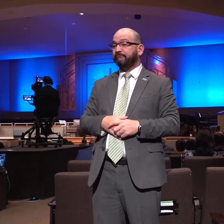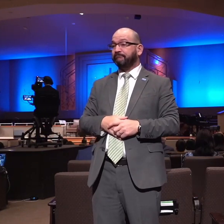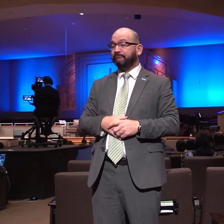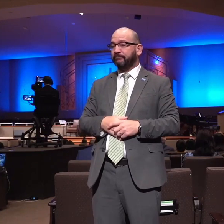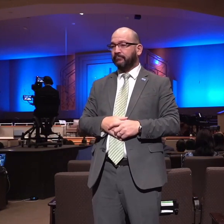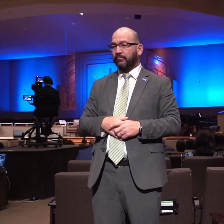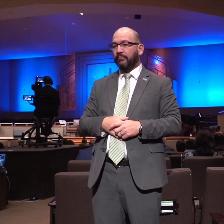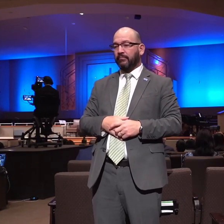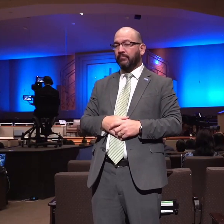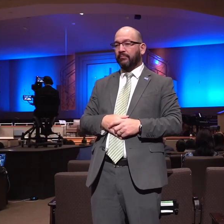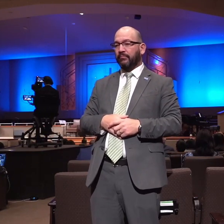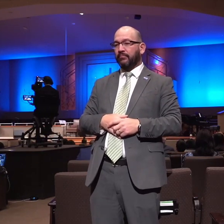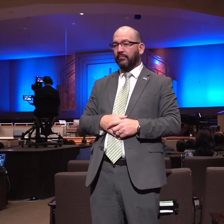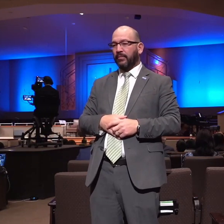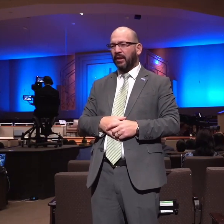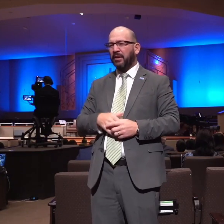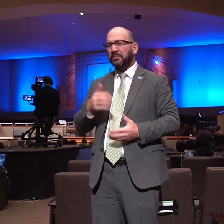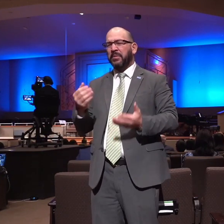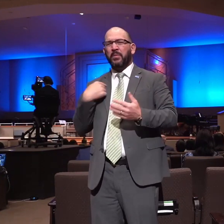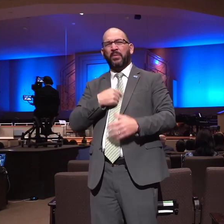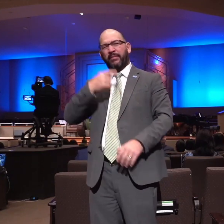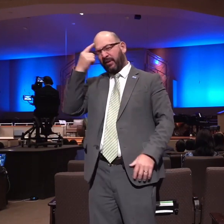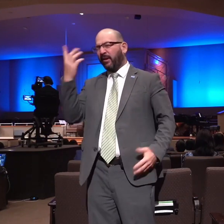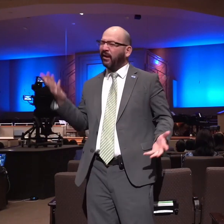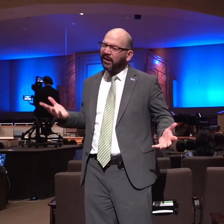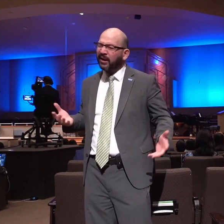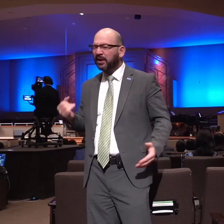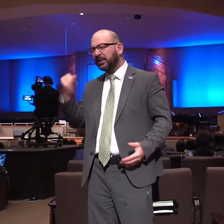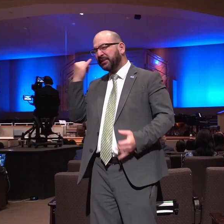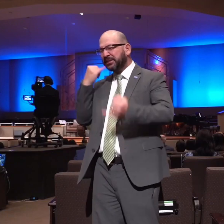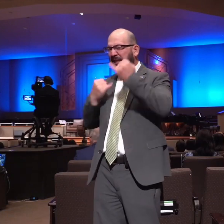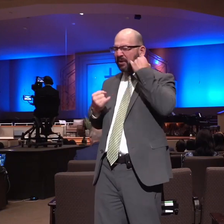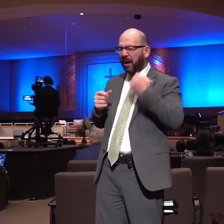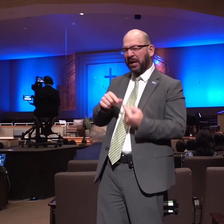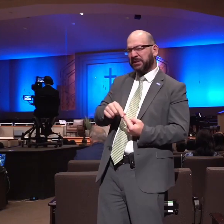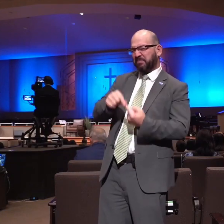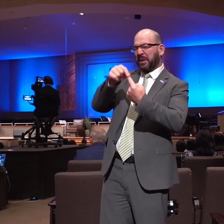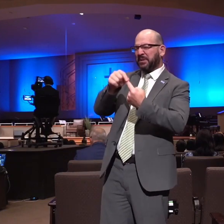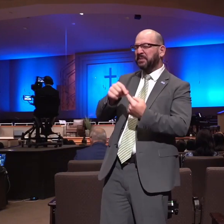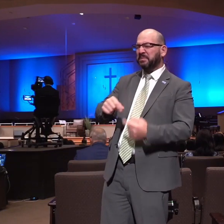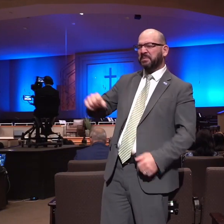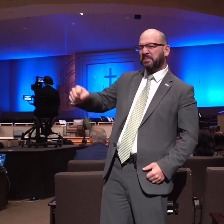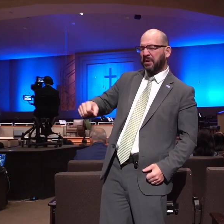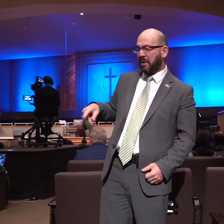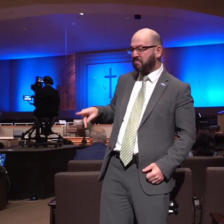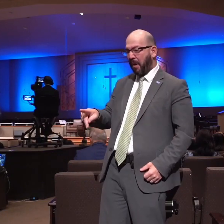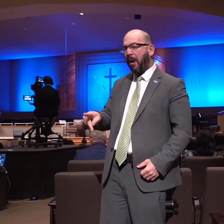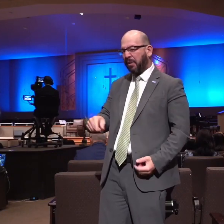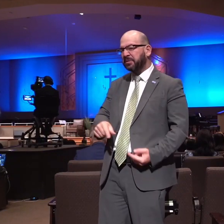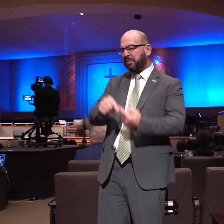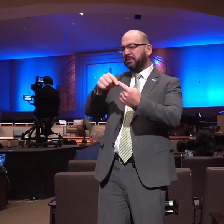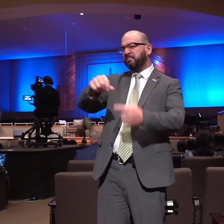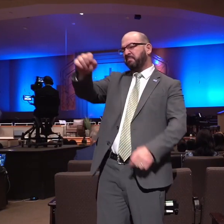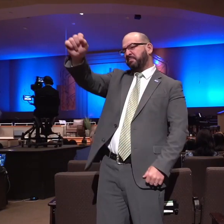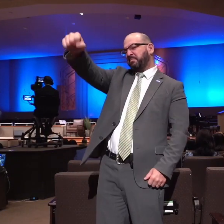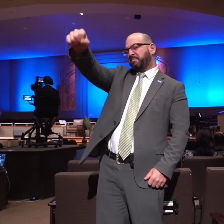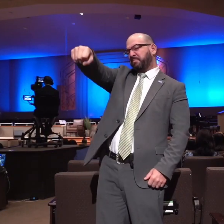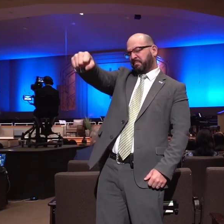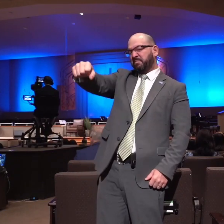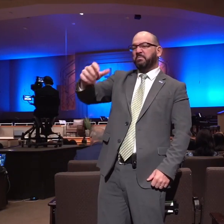while we might think well yeah but Jeremiah he's a pretty special guy and Paul he was certainly an outstanding vessel of God